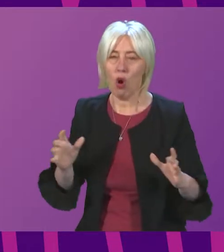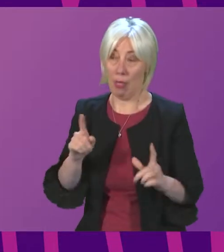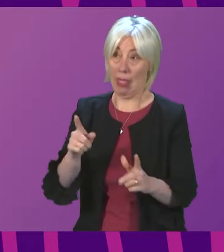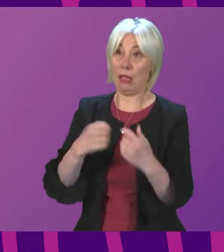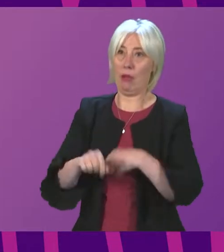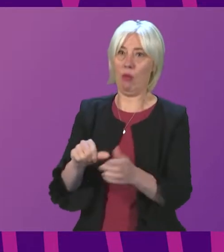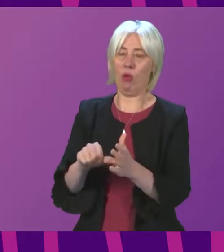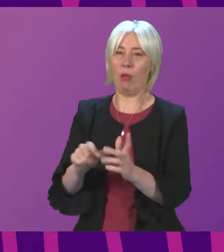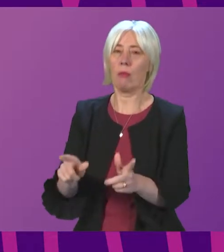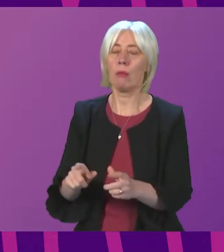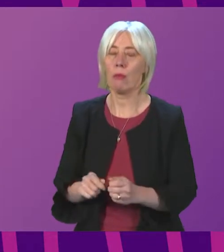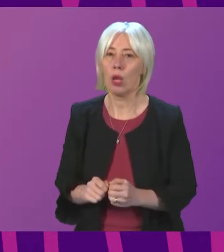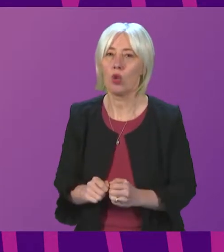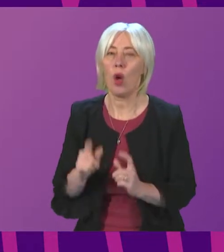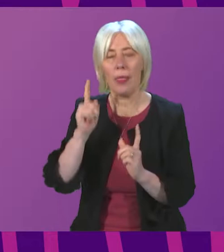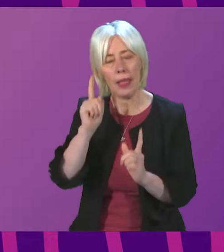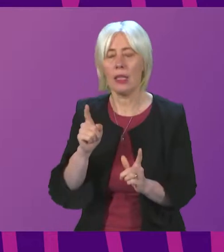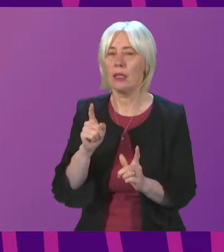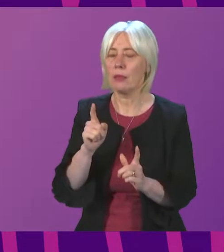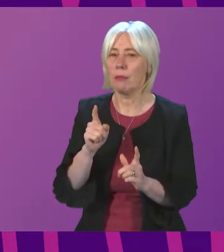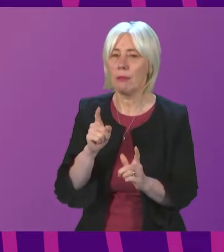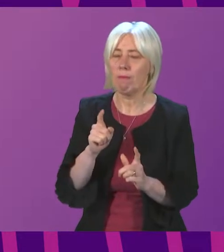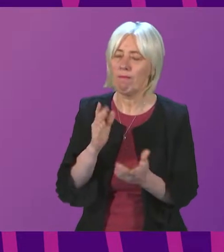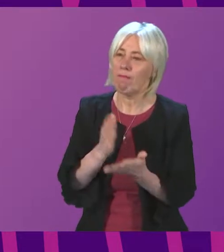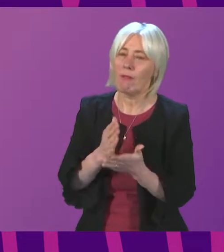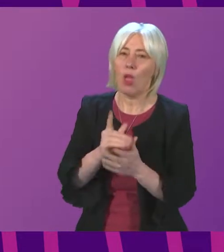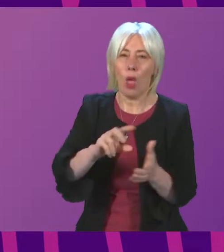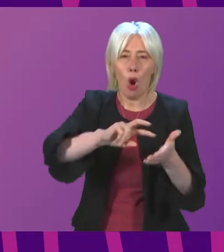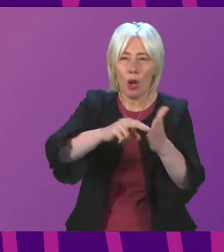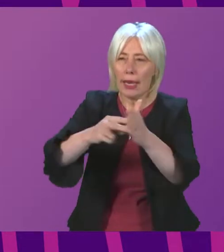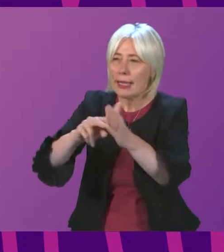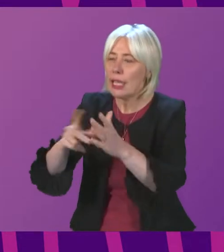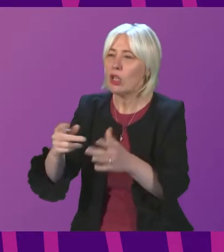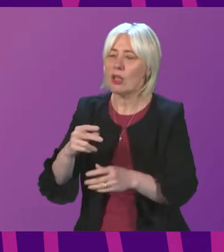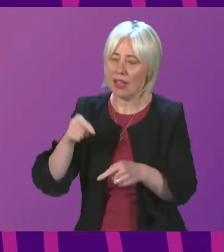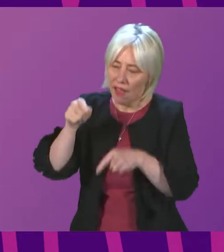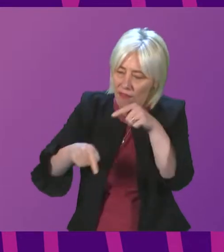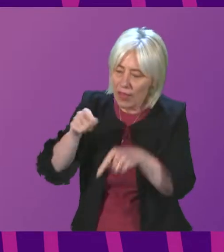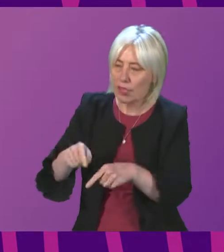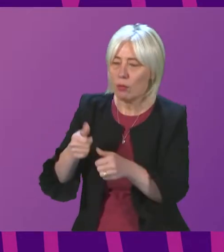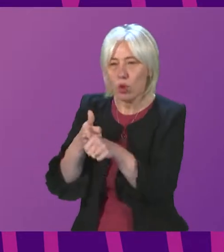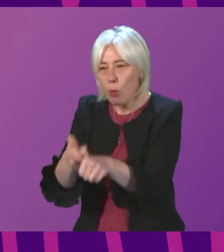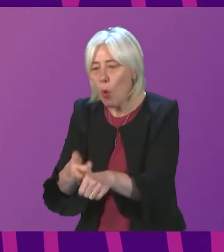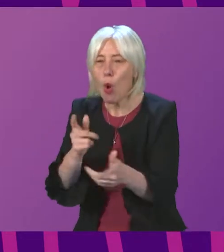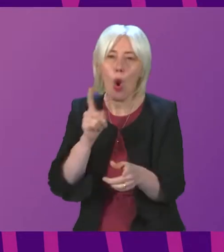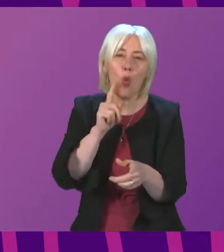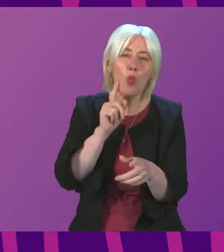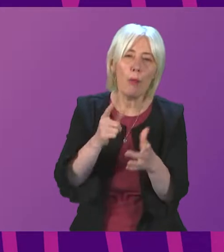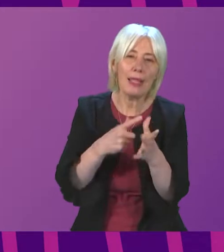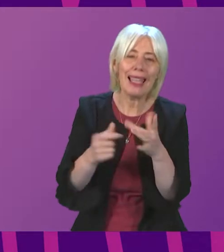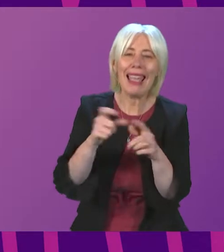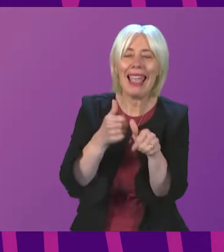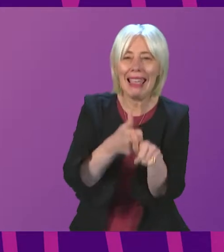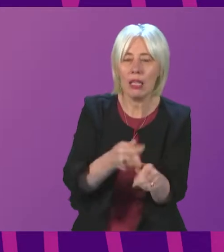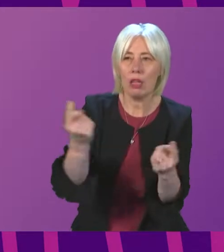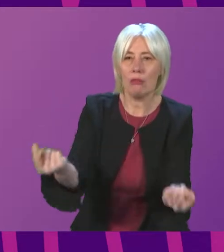problem uh so i think to to at least have uh the organization's victim support and women's aid and them here would at least give